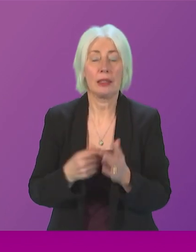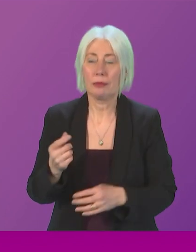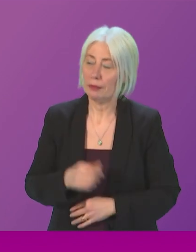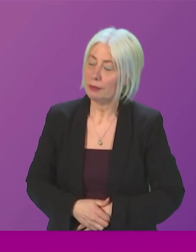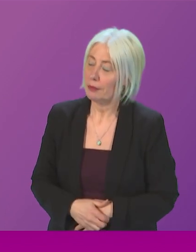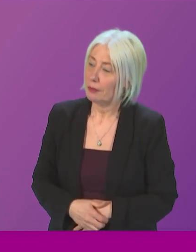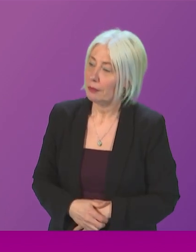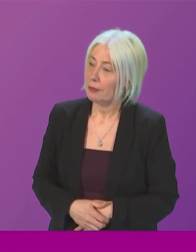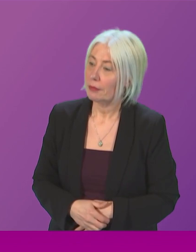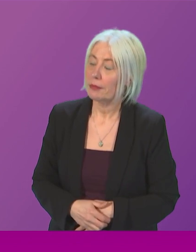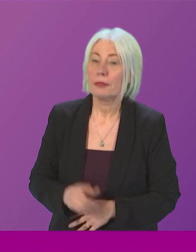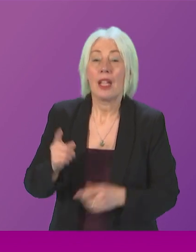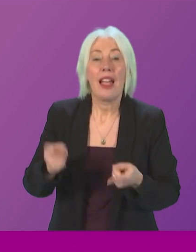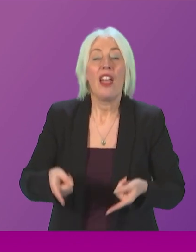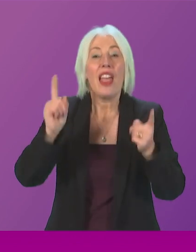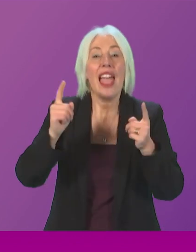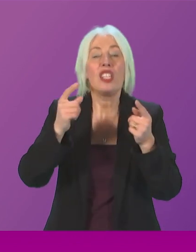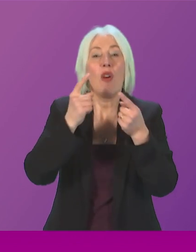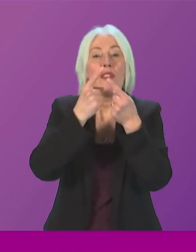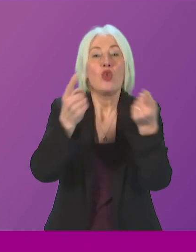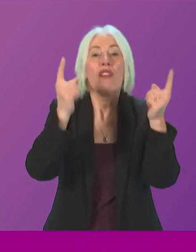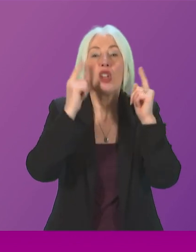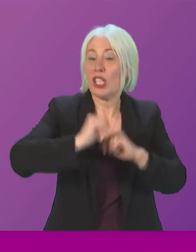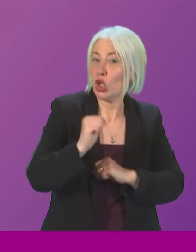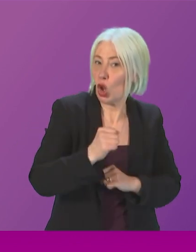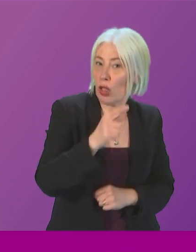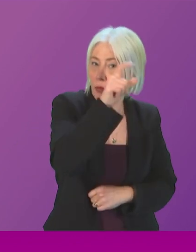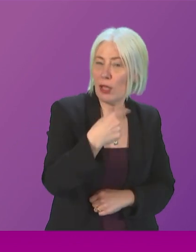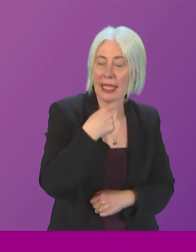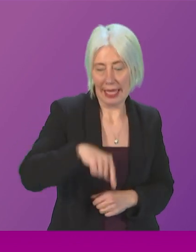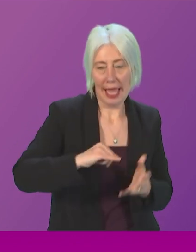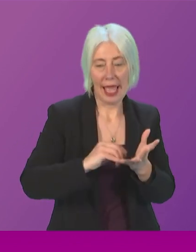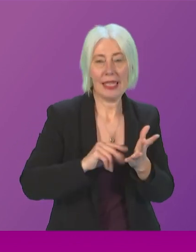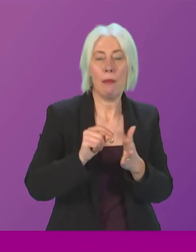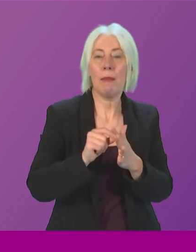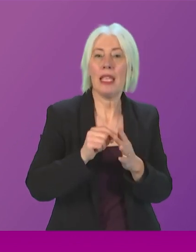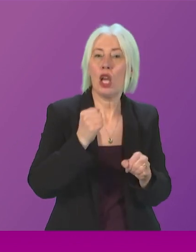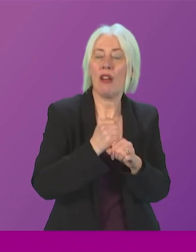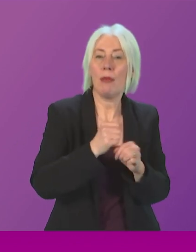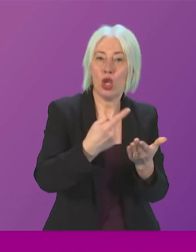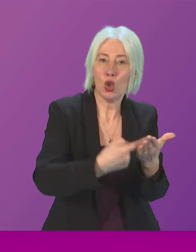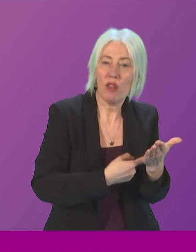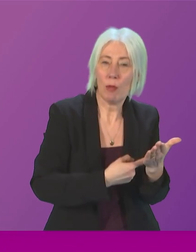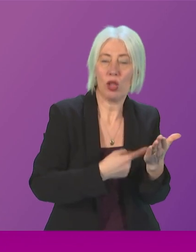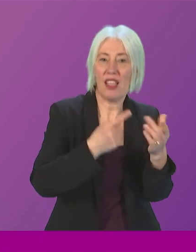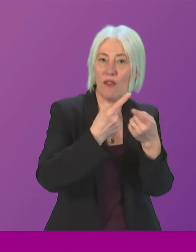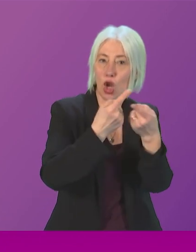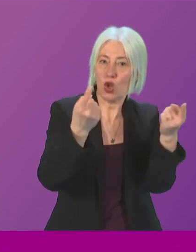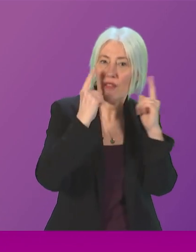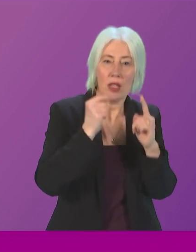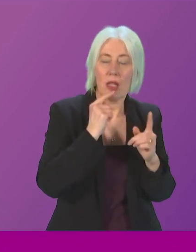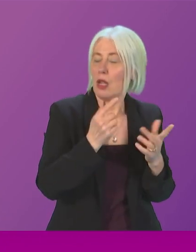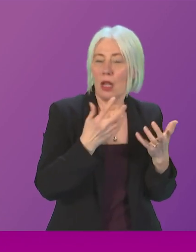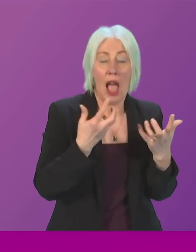Sally Mapstone the head of University Scotland described the SNP government's policy on universities as